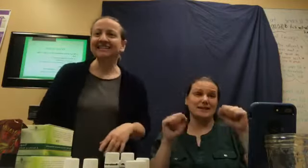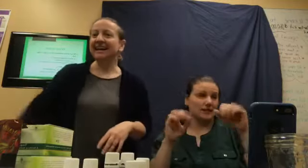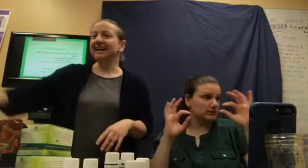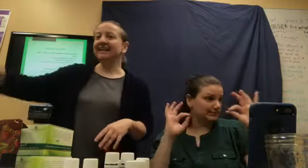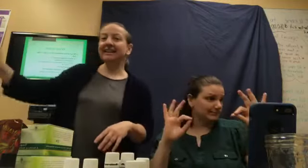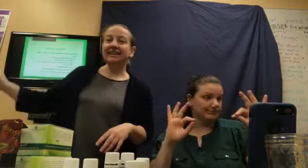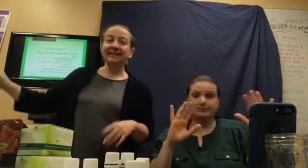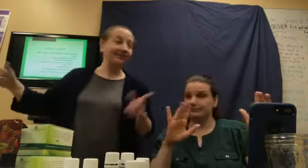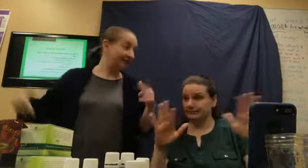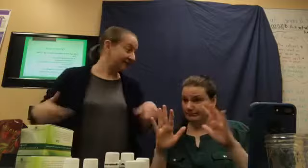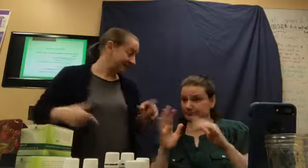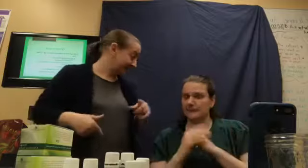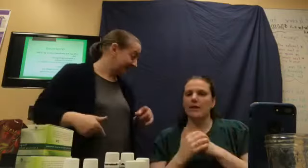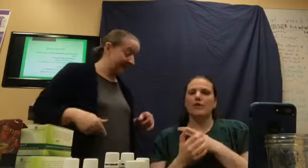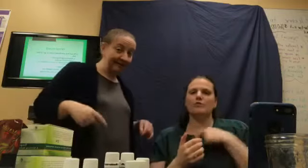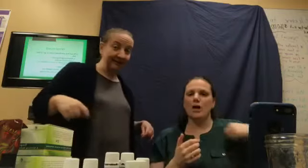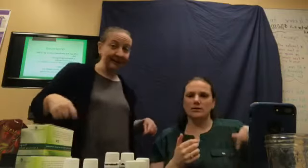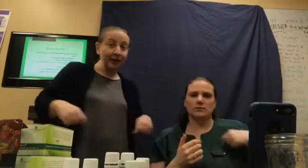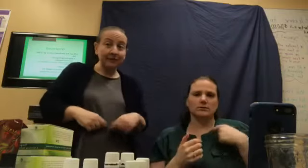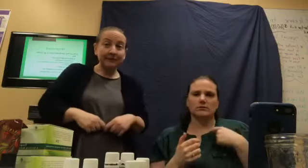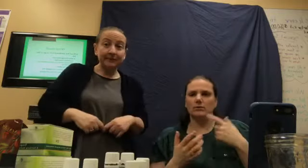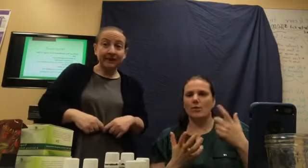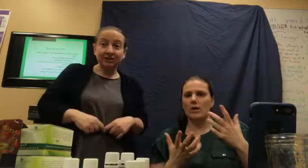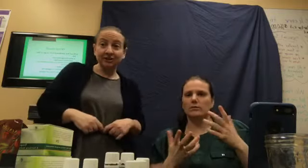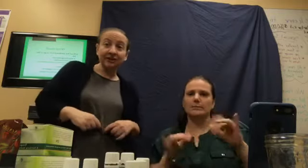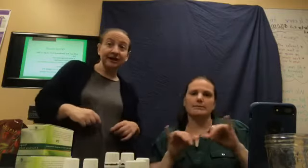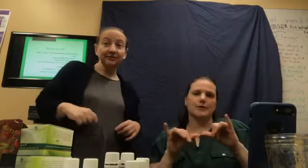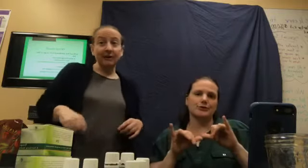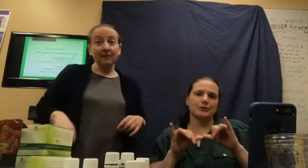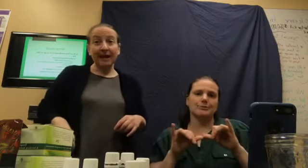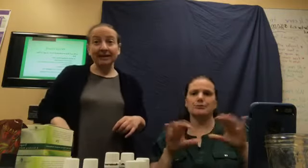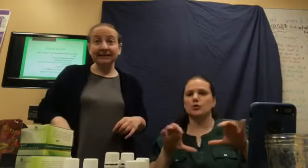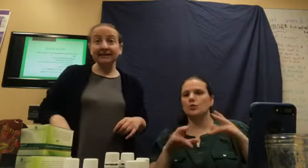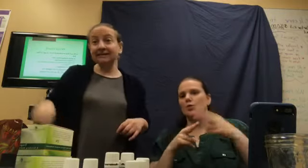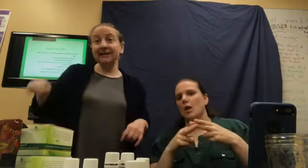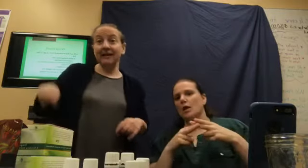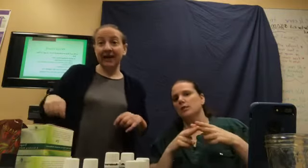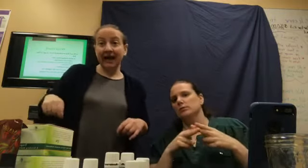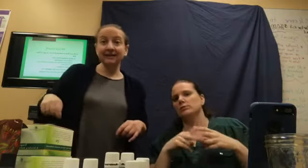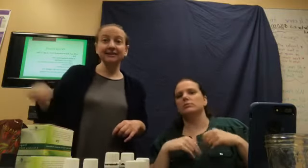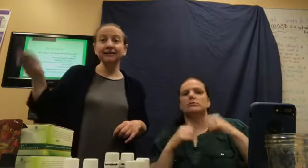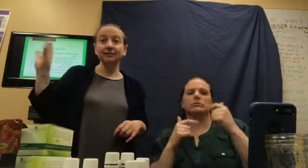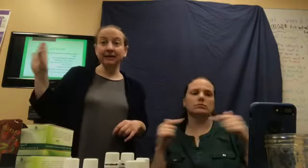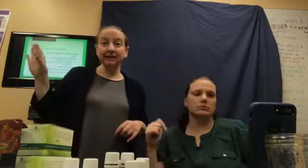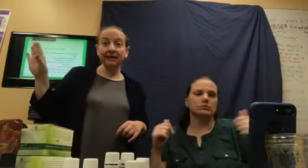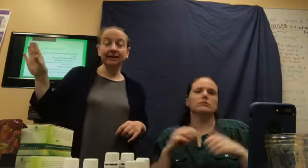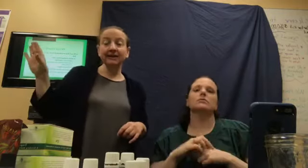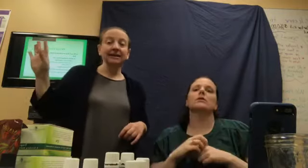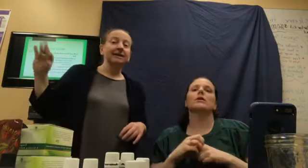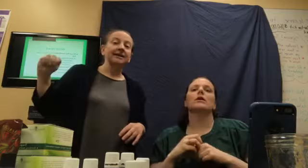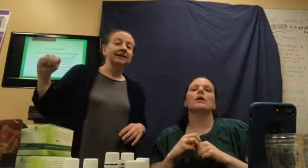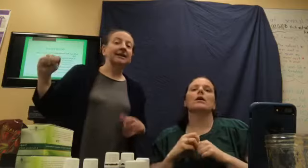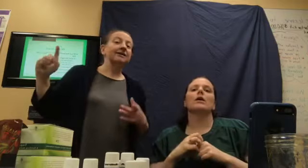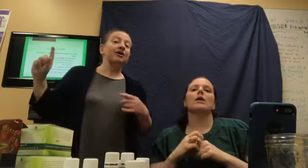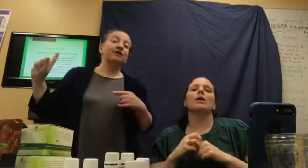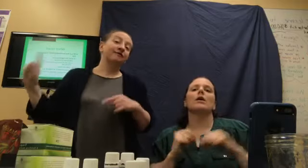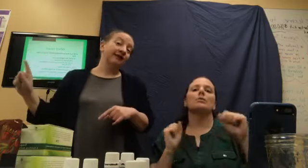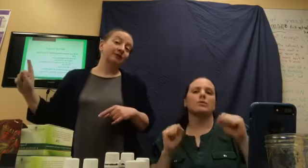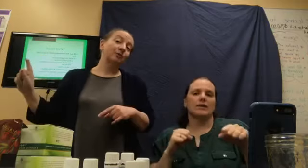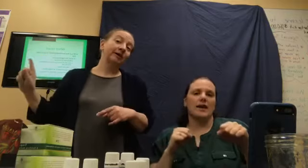then the rest of us, I think, are going to go maybe measure and do our weigh-ins and all that so that we can get our phase one